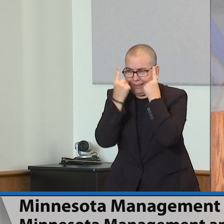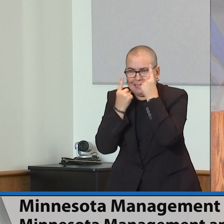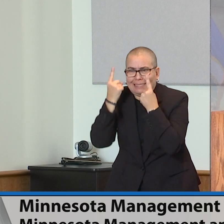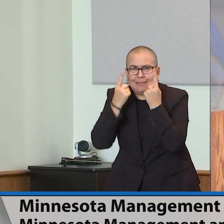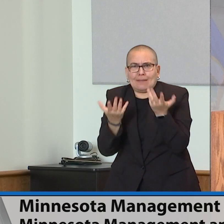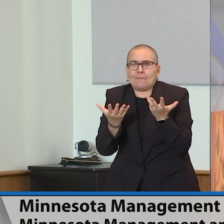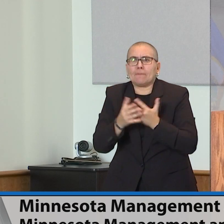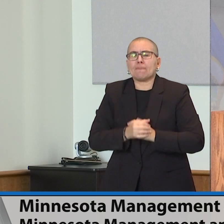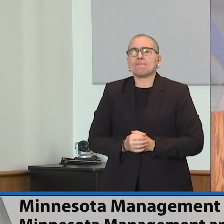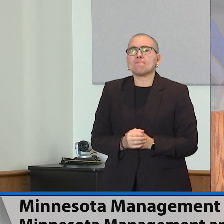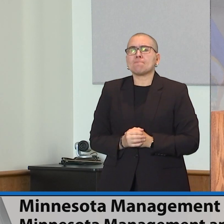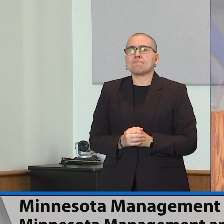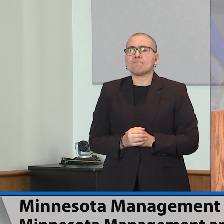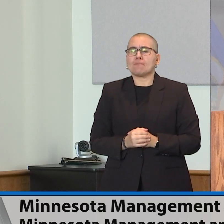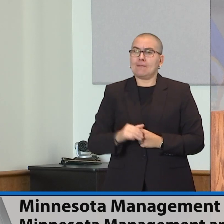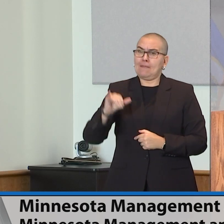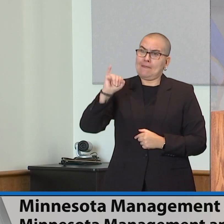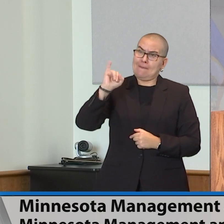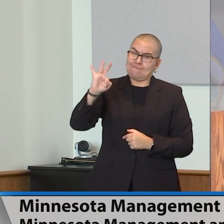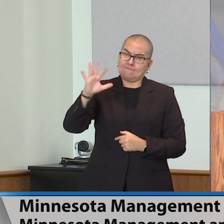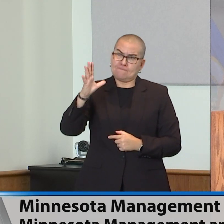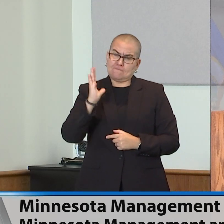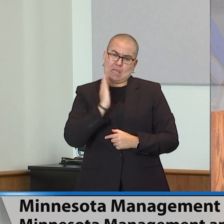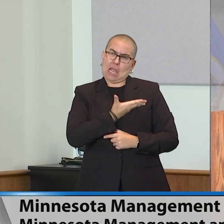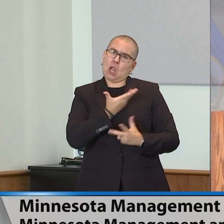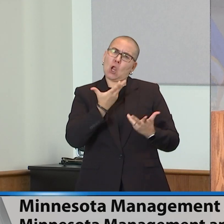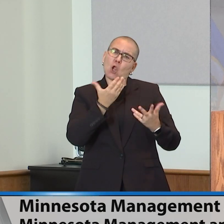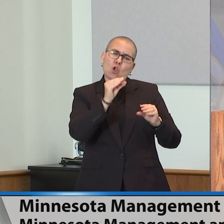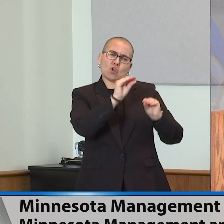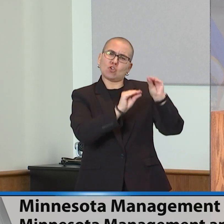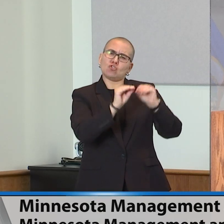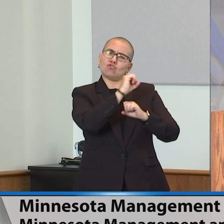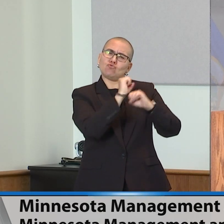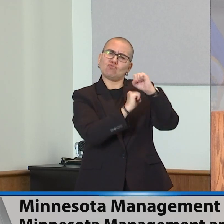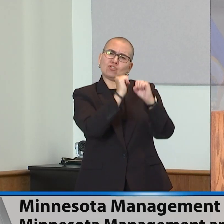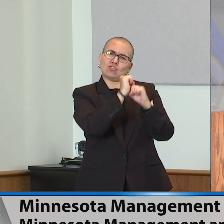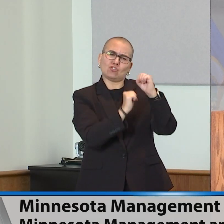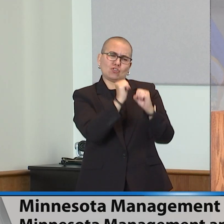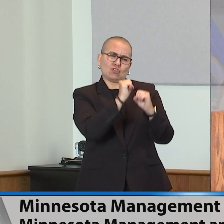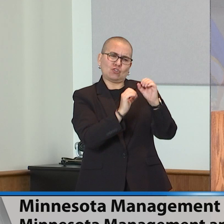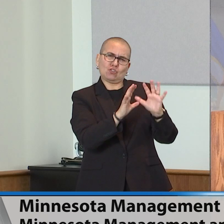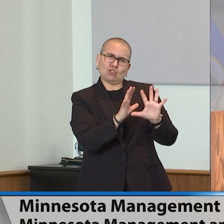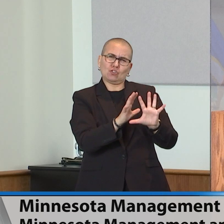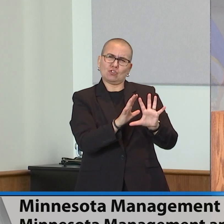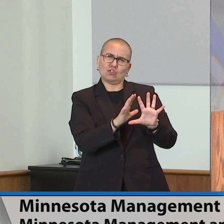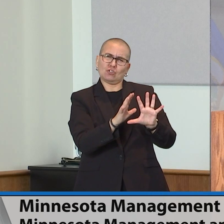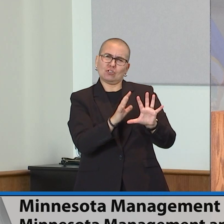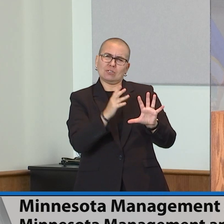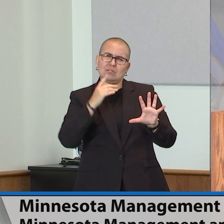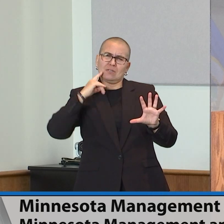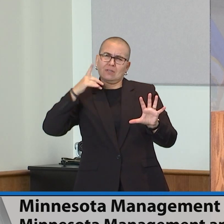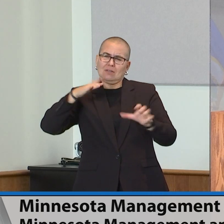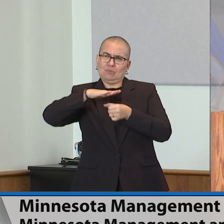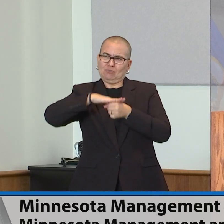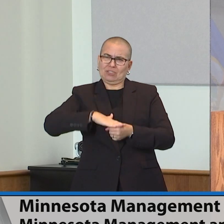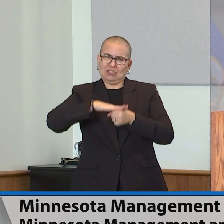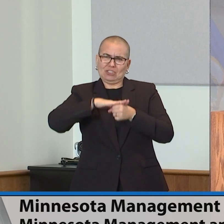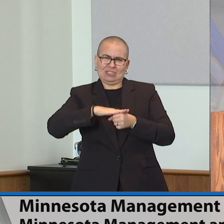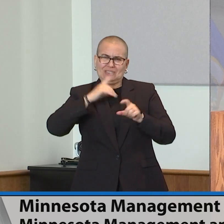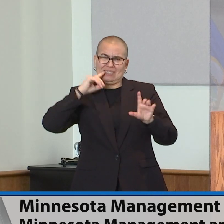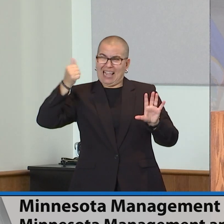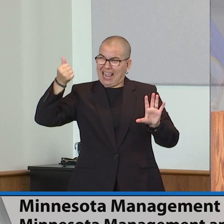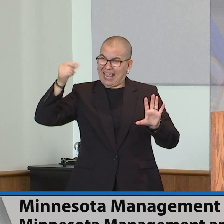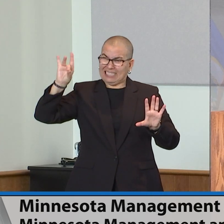both the structural balance and why it's there and also some of the pressures. 18 billion dollars sounds like a